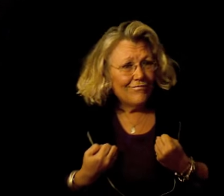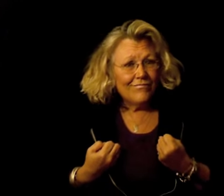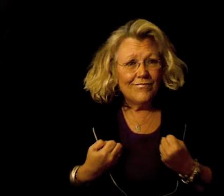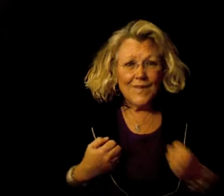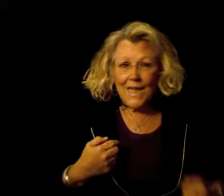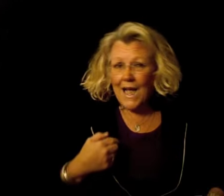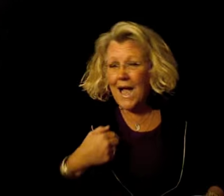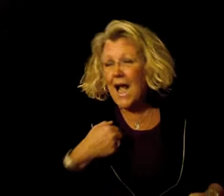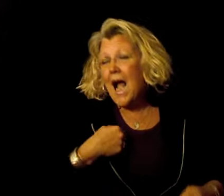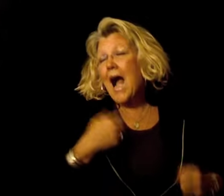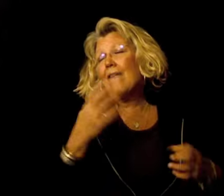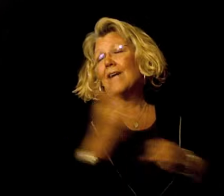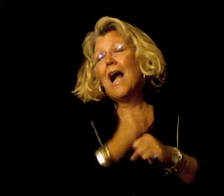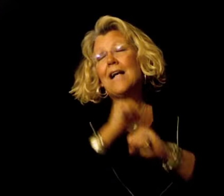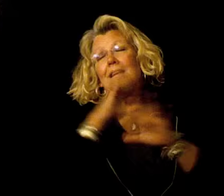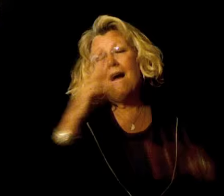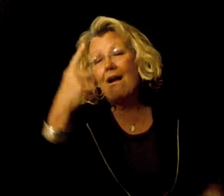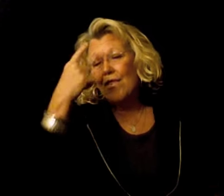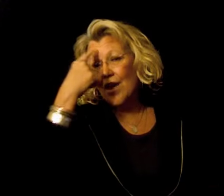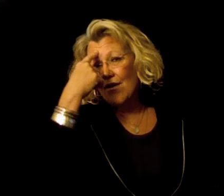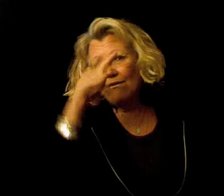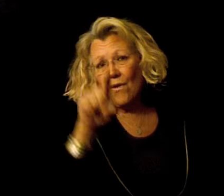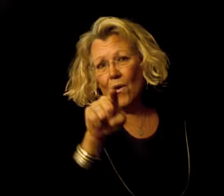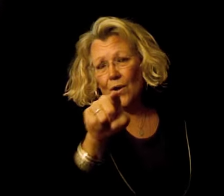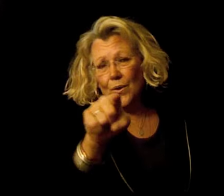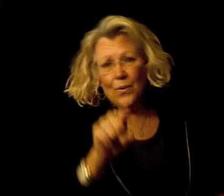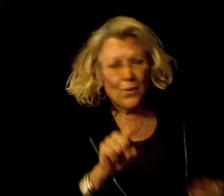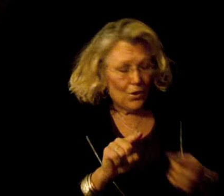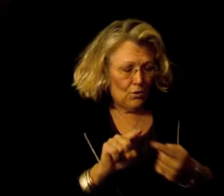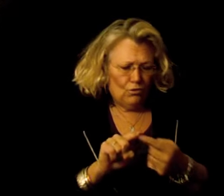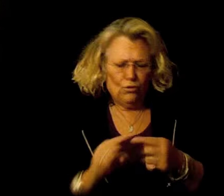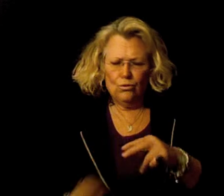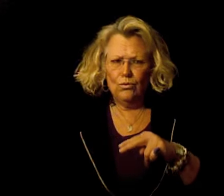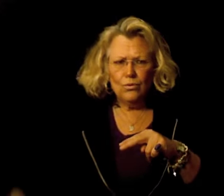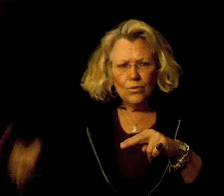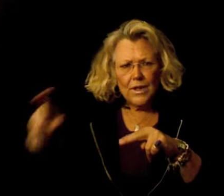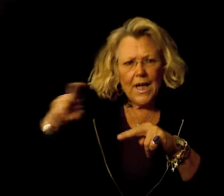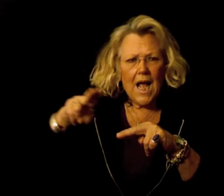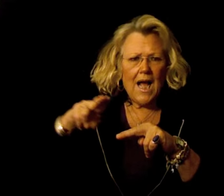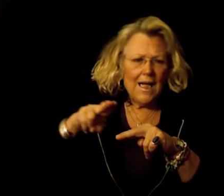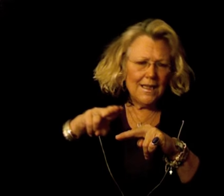I got nothing for you to gain